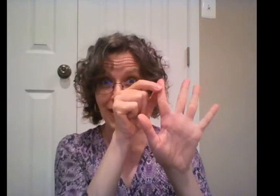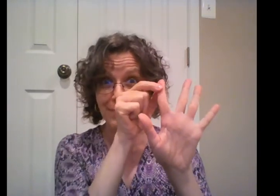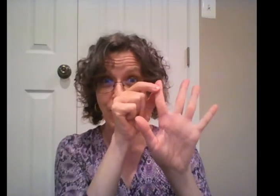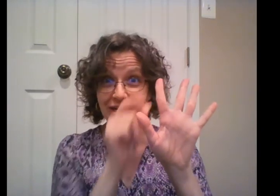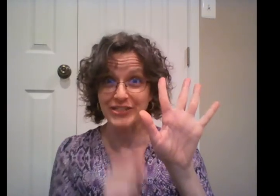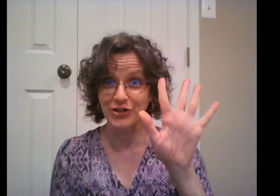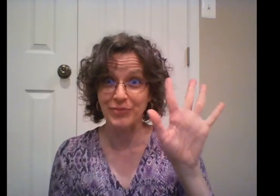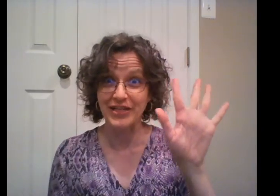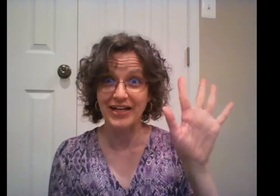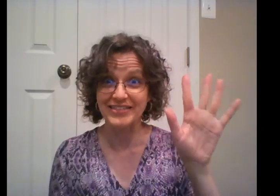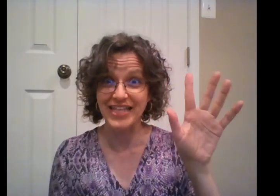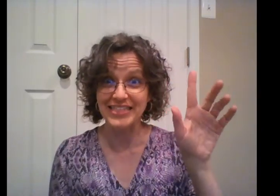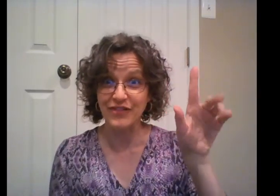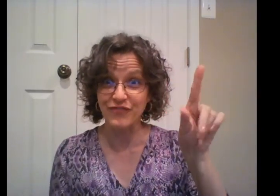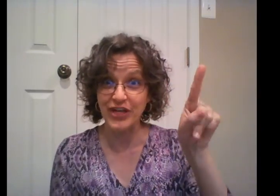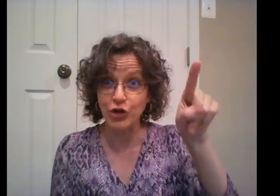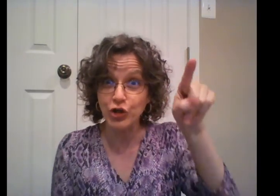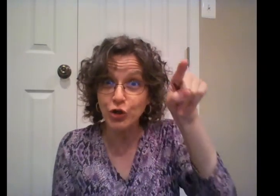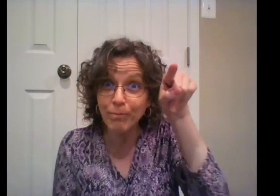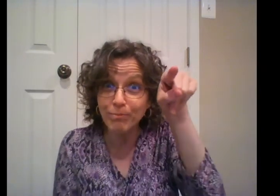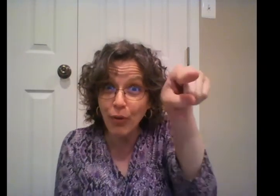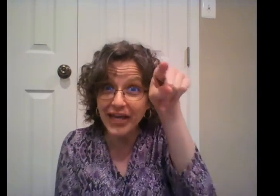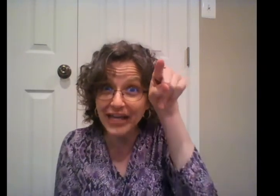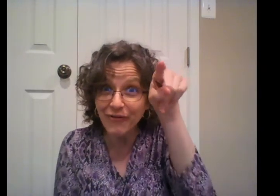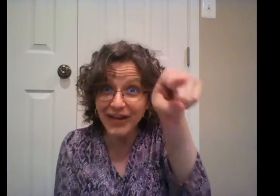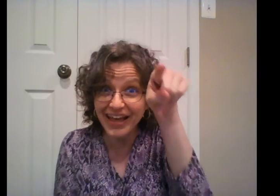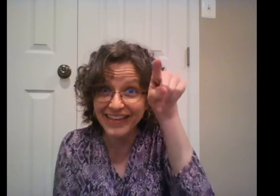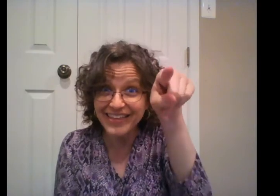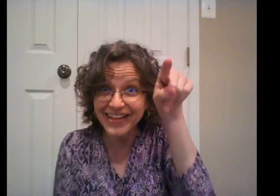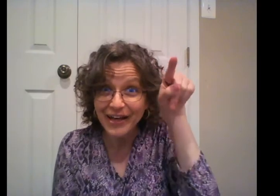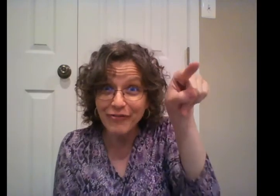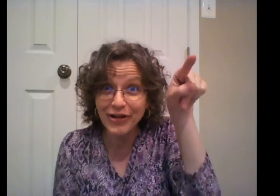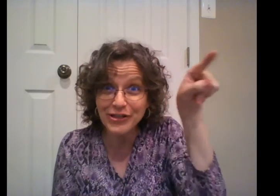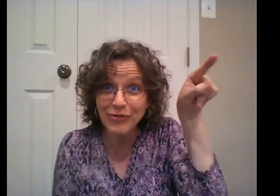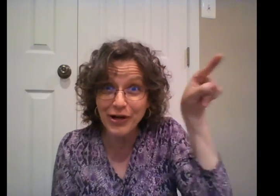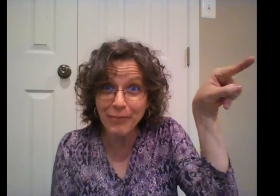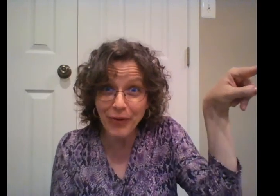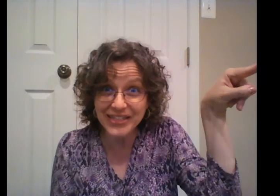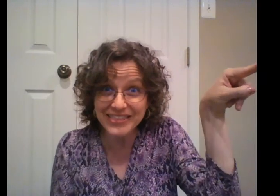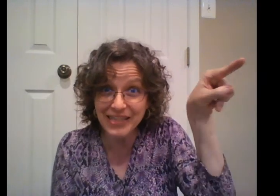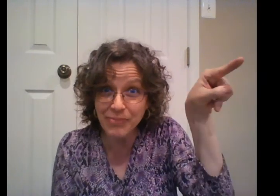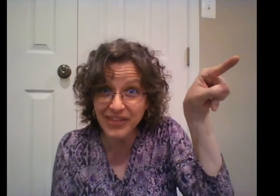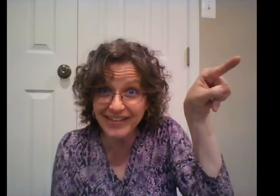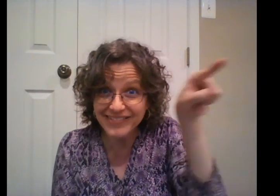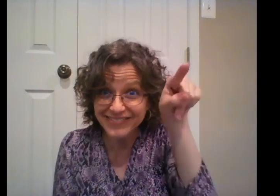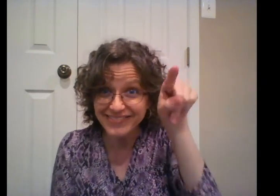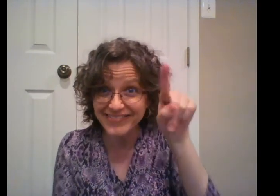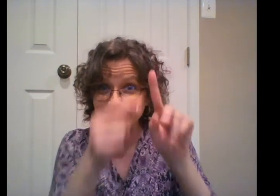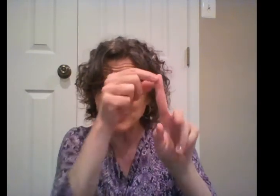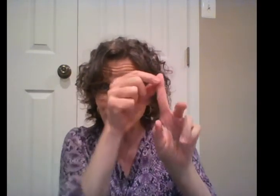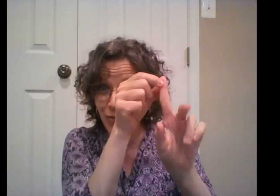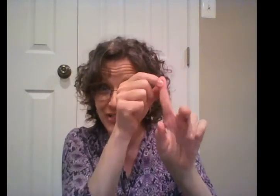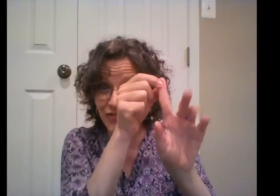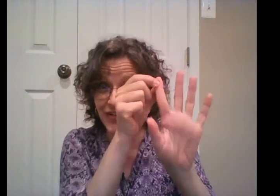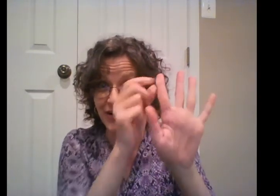that Pointer because that's the finger you point with When you want to point to something, that's your pointer finger.